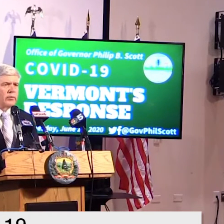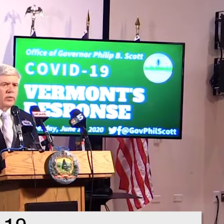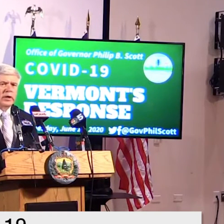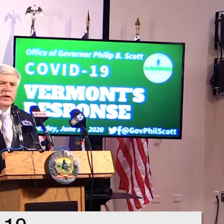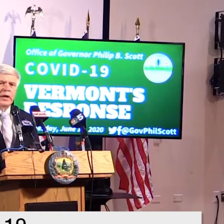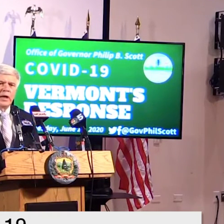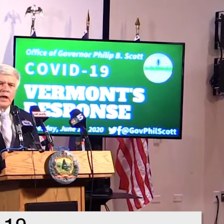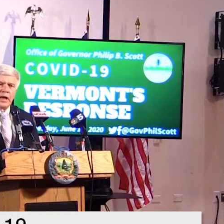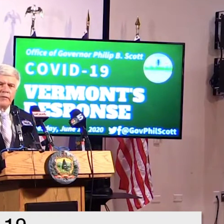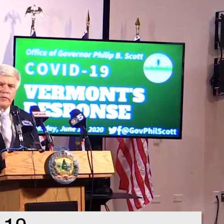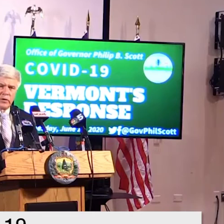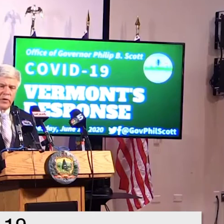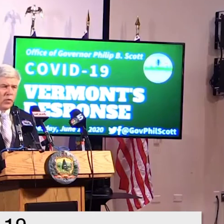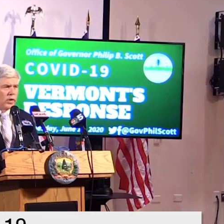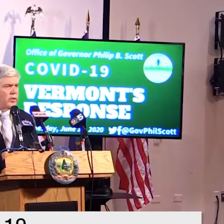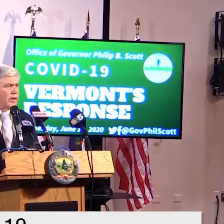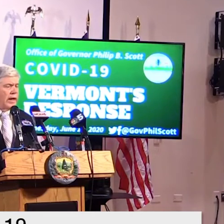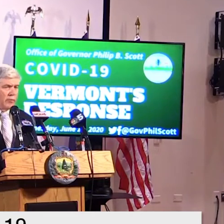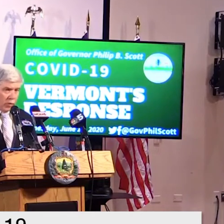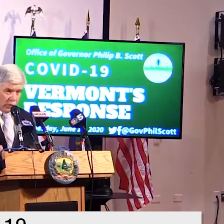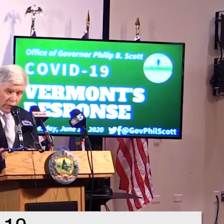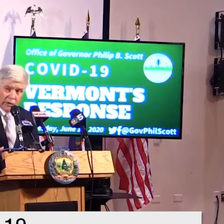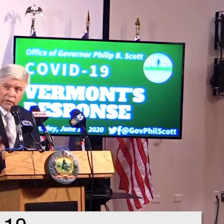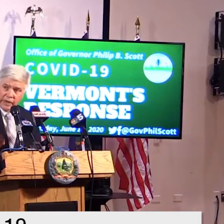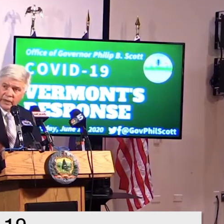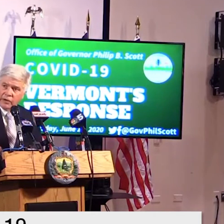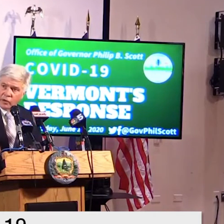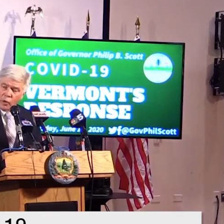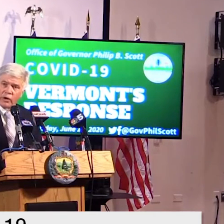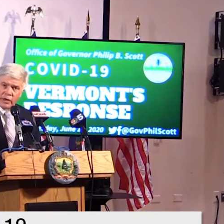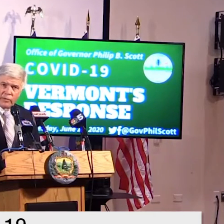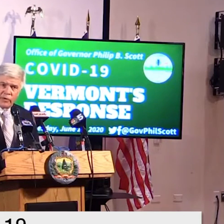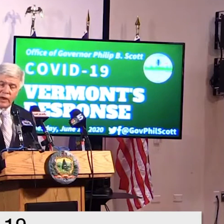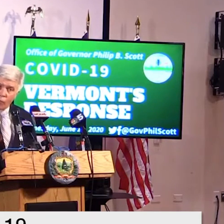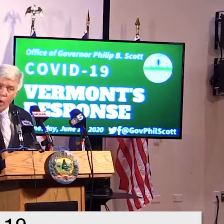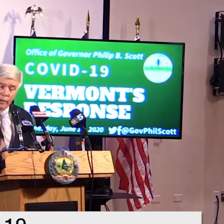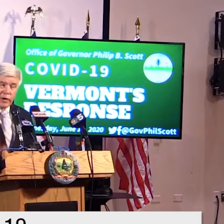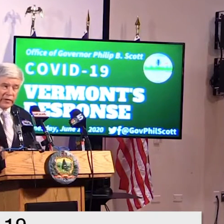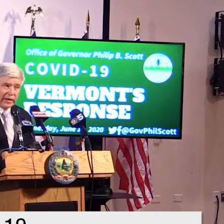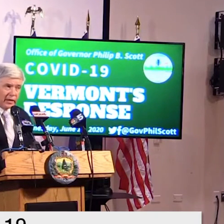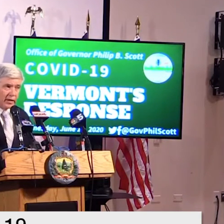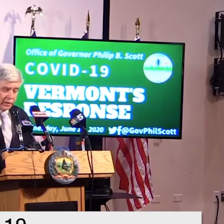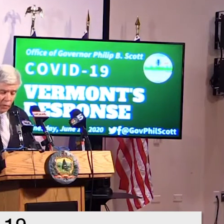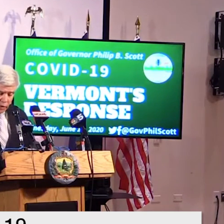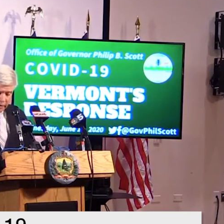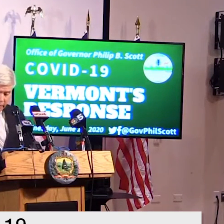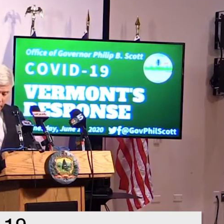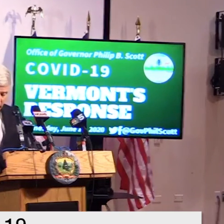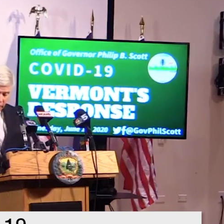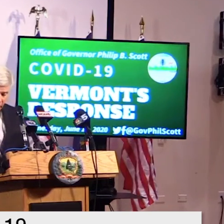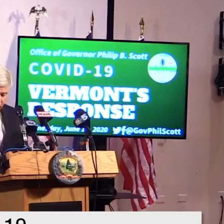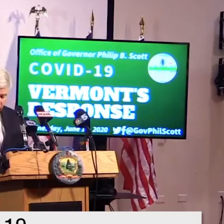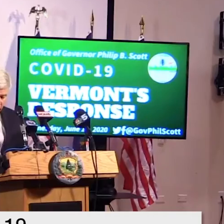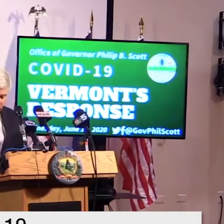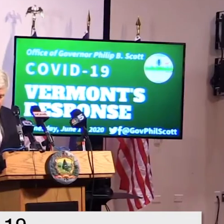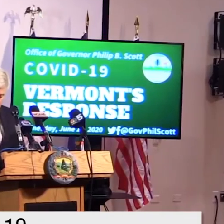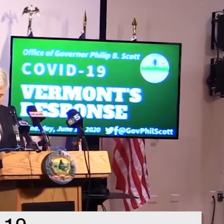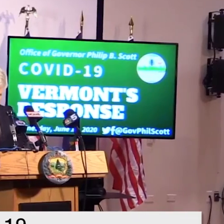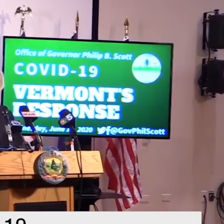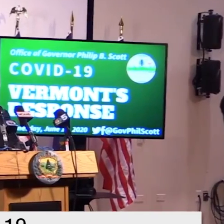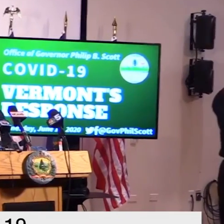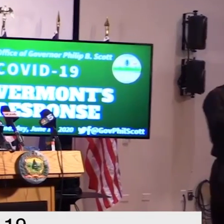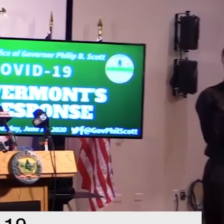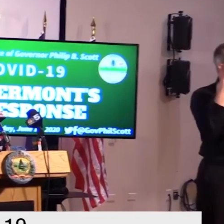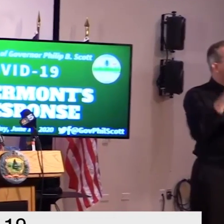issue that we have to deal with and we're going to set in the quarantine for saying why we set the quarantine procedures into